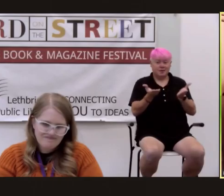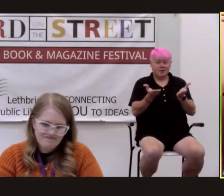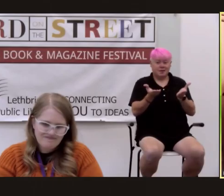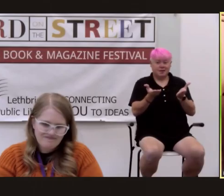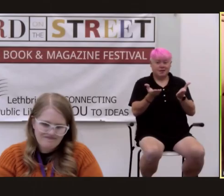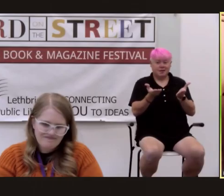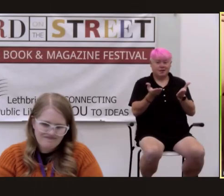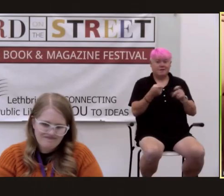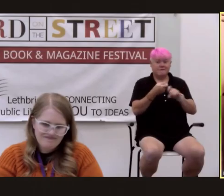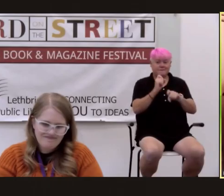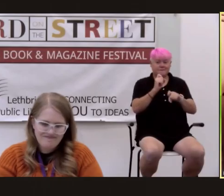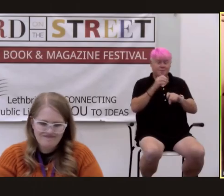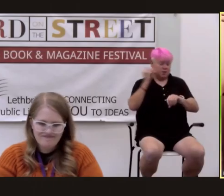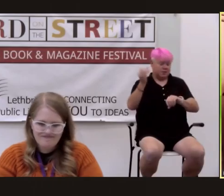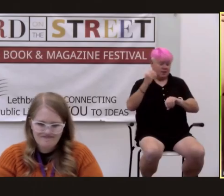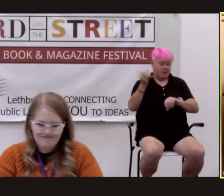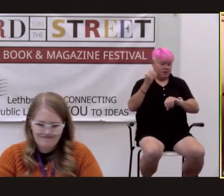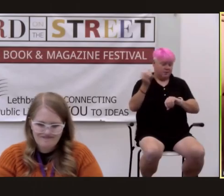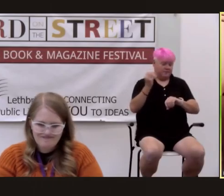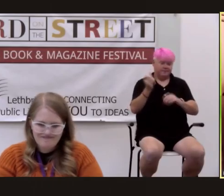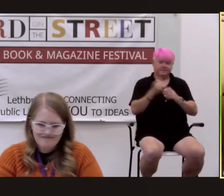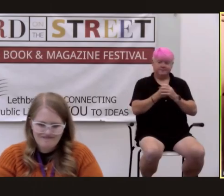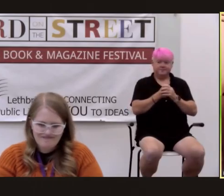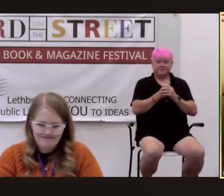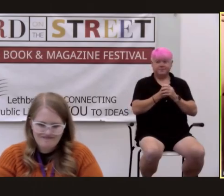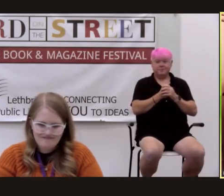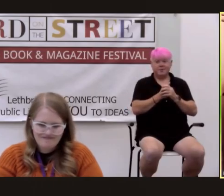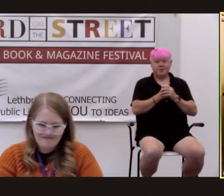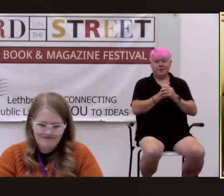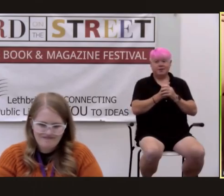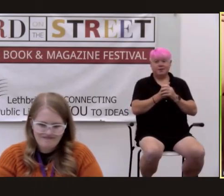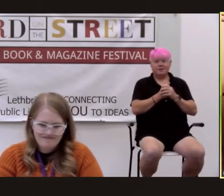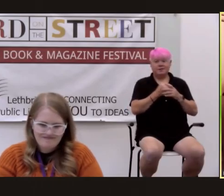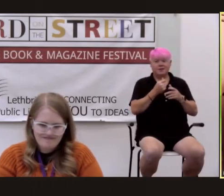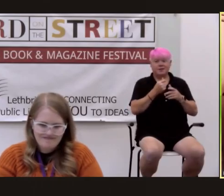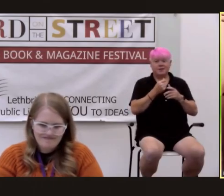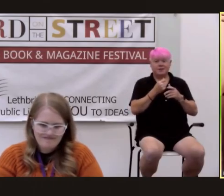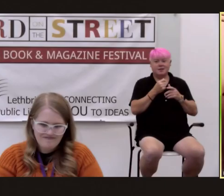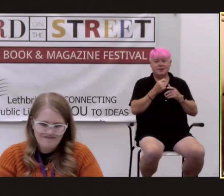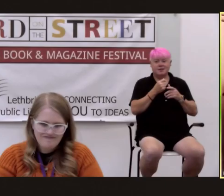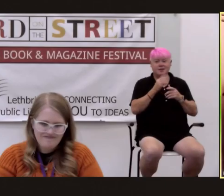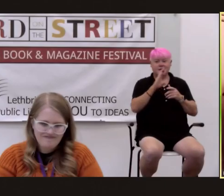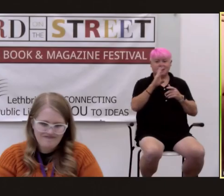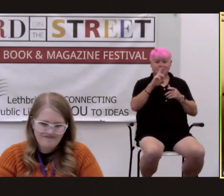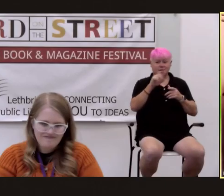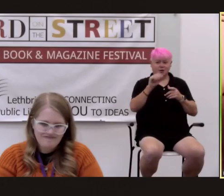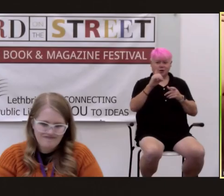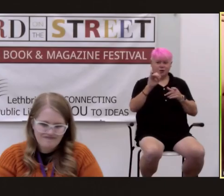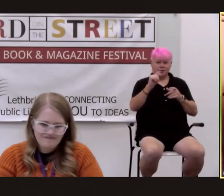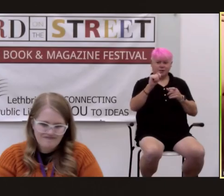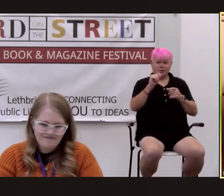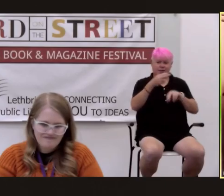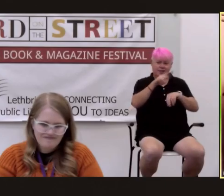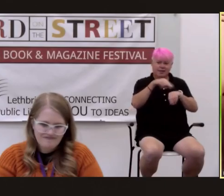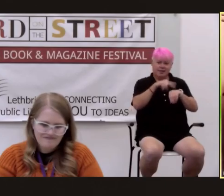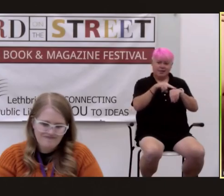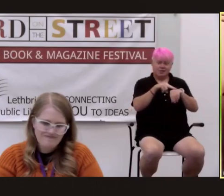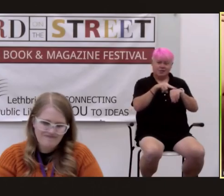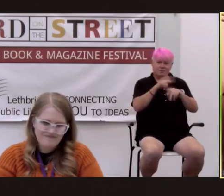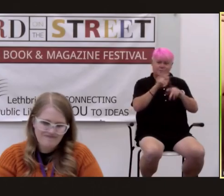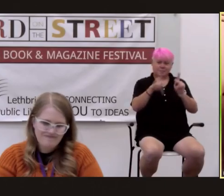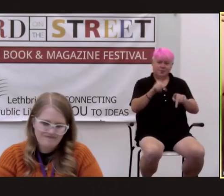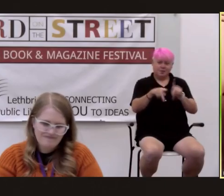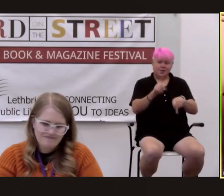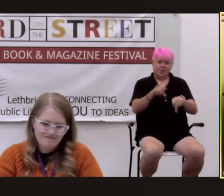from mississauga which is on the lands of the mississauga of the credit nation uh and algonquian people uh